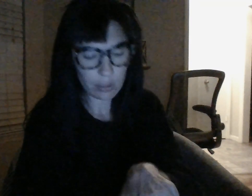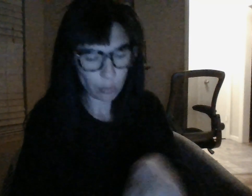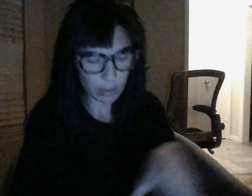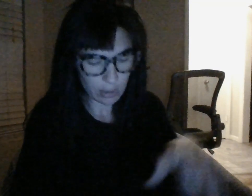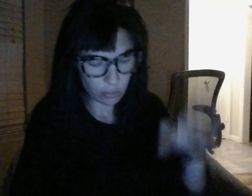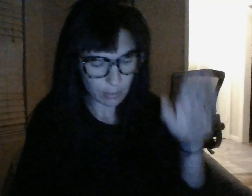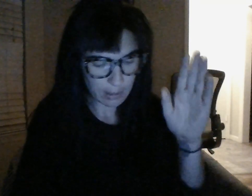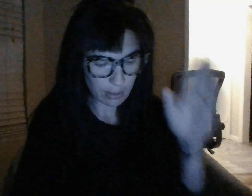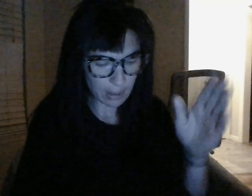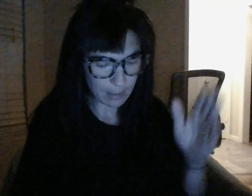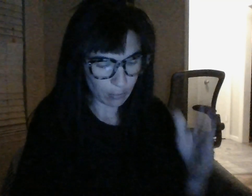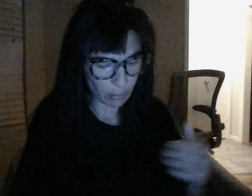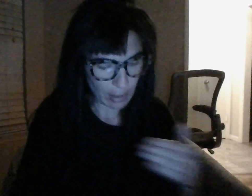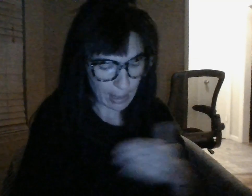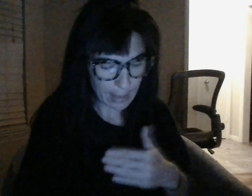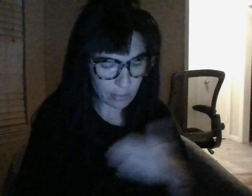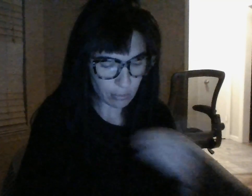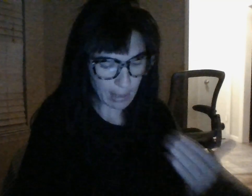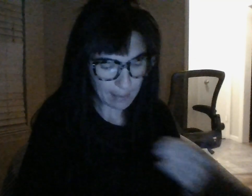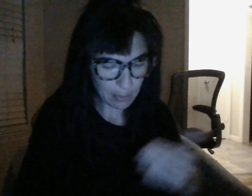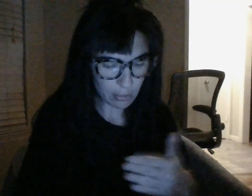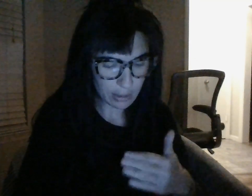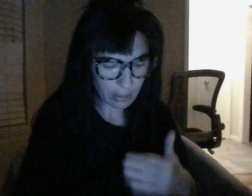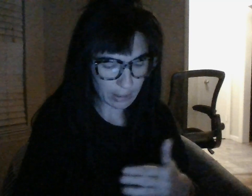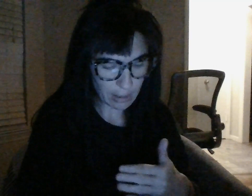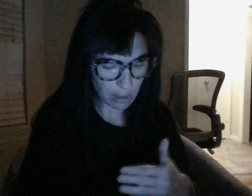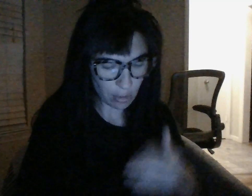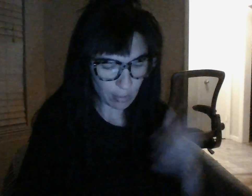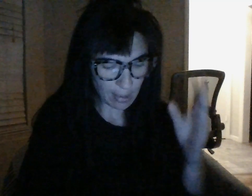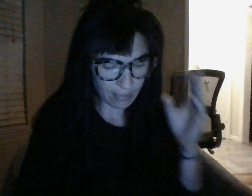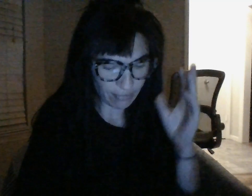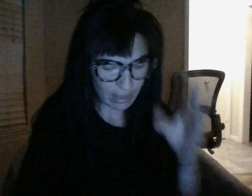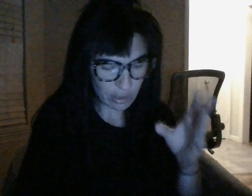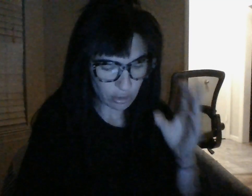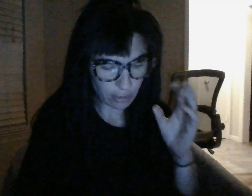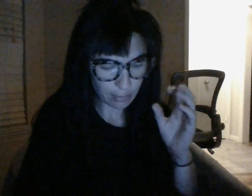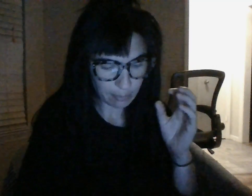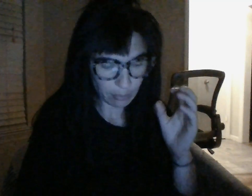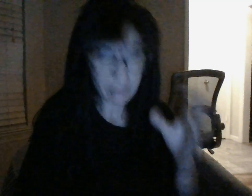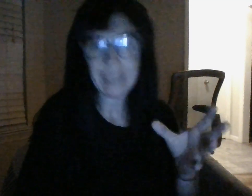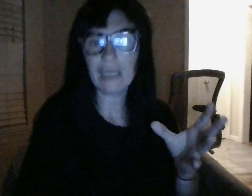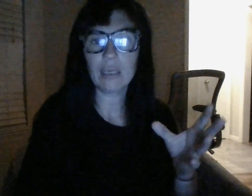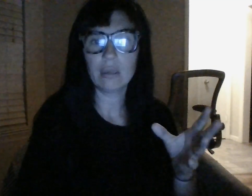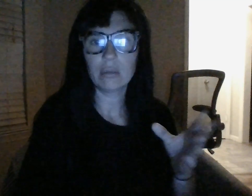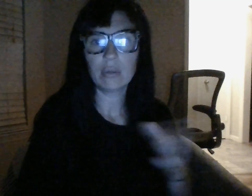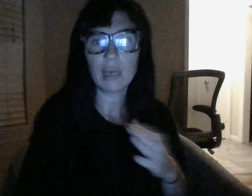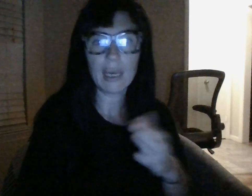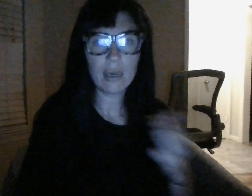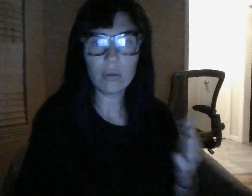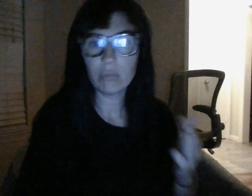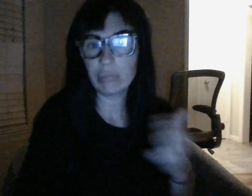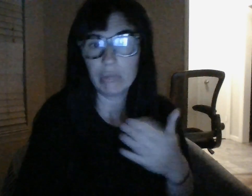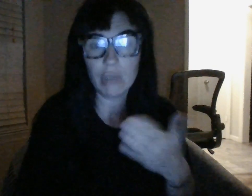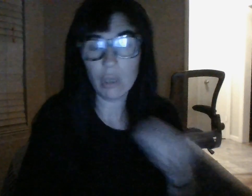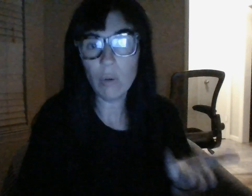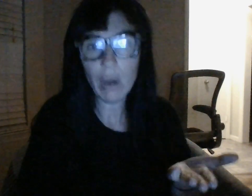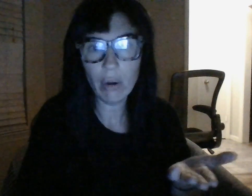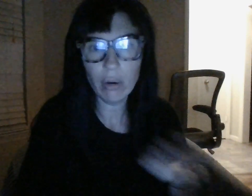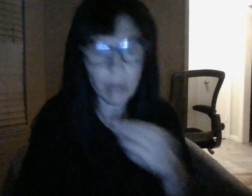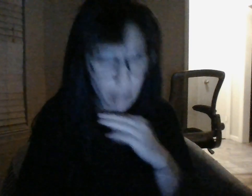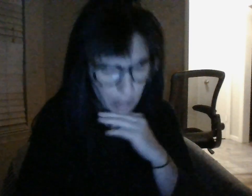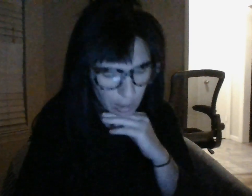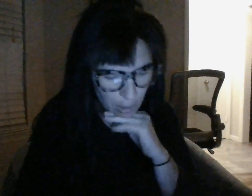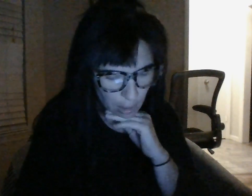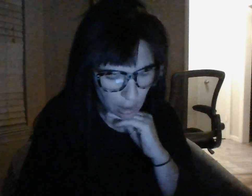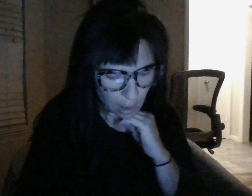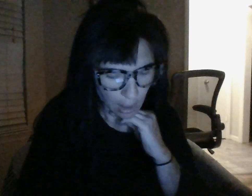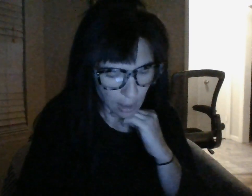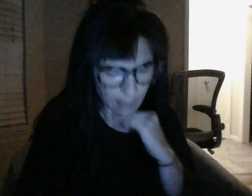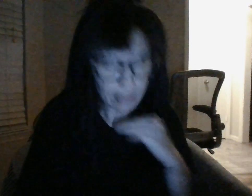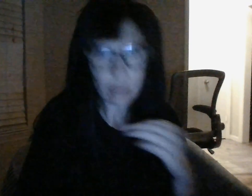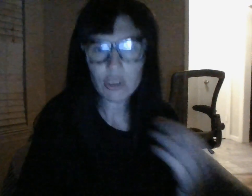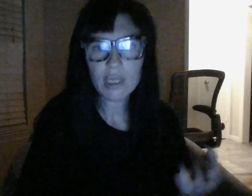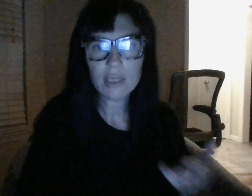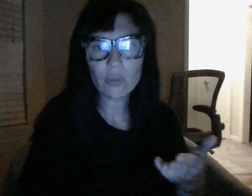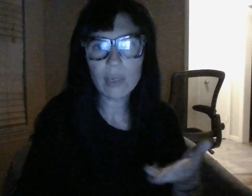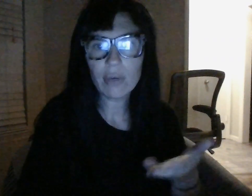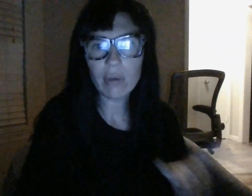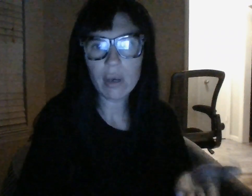just want to disclaimer i do not personally know aphasia link i don't know her i know she is a reader